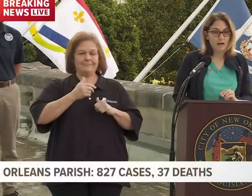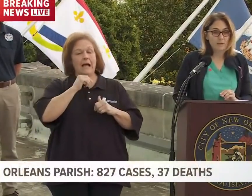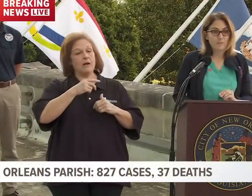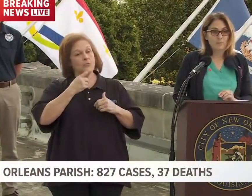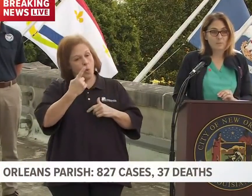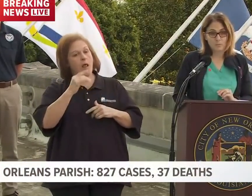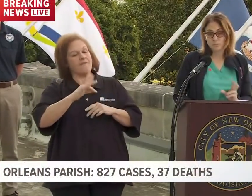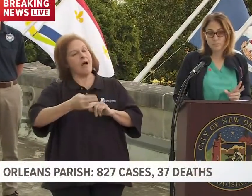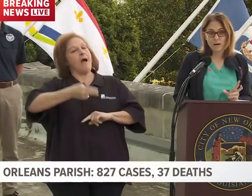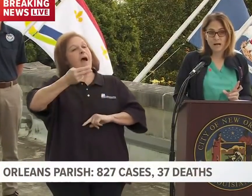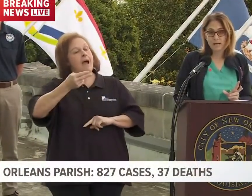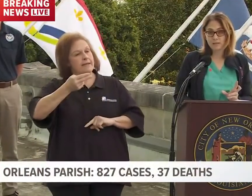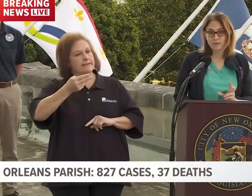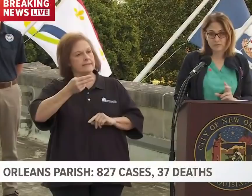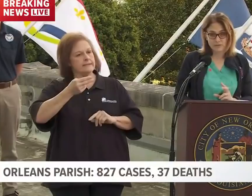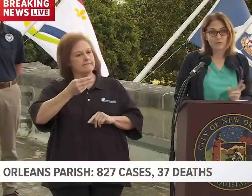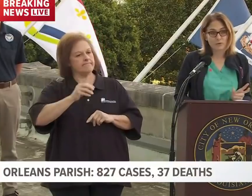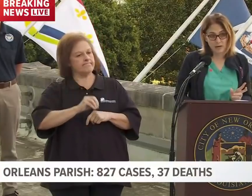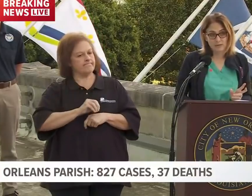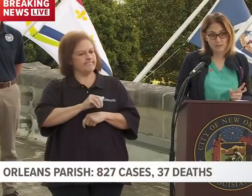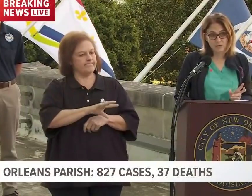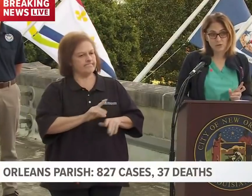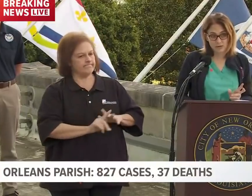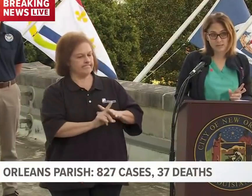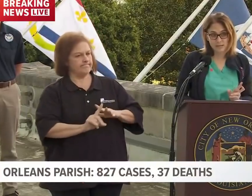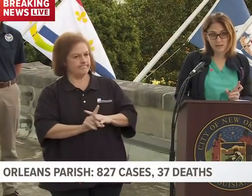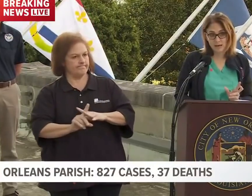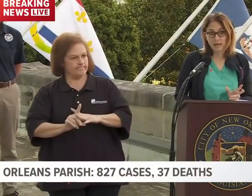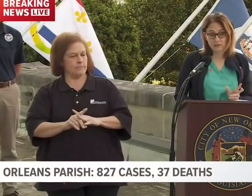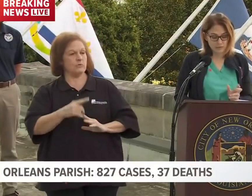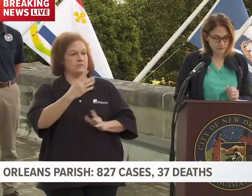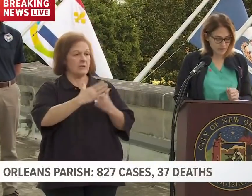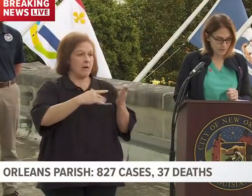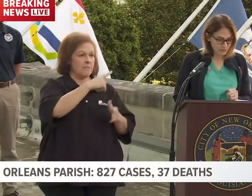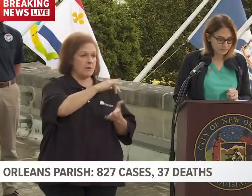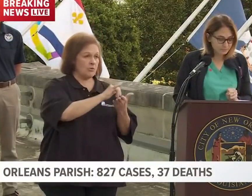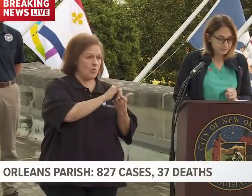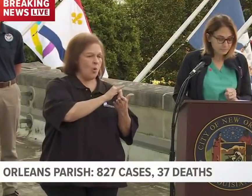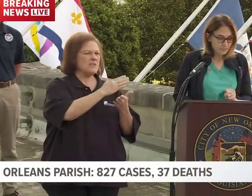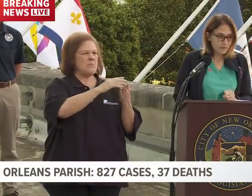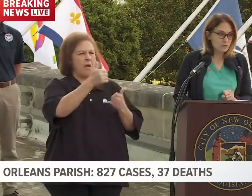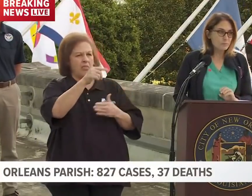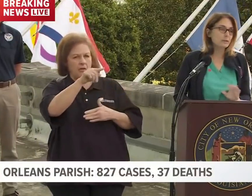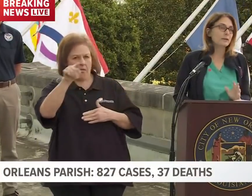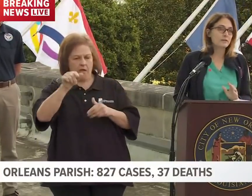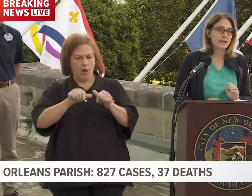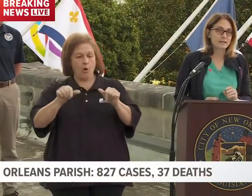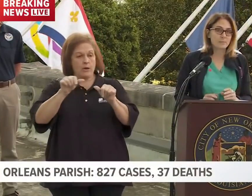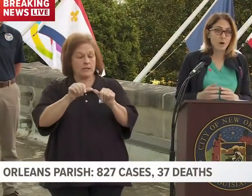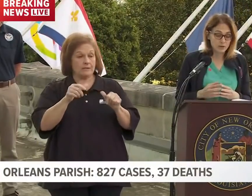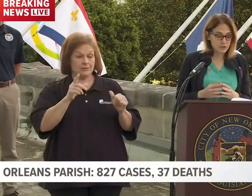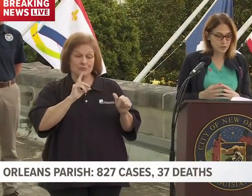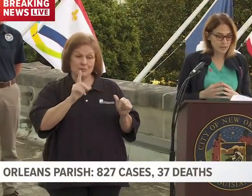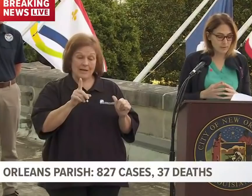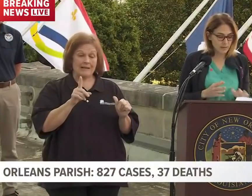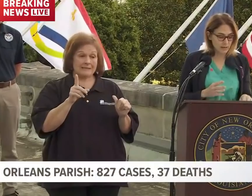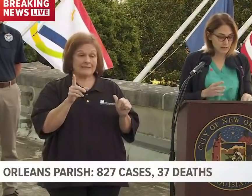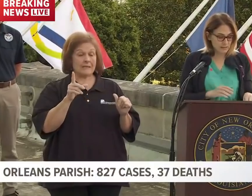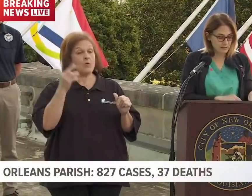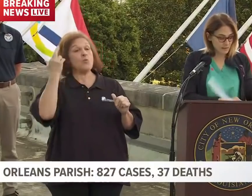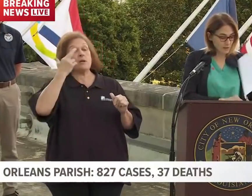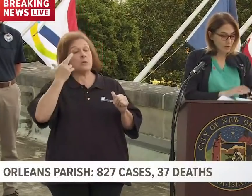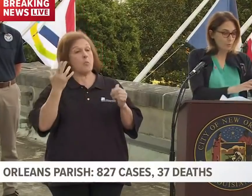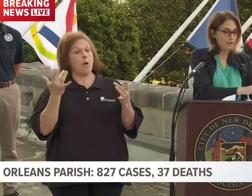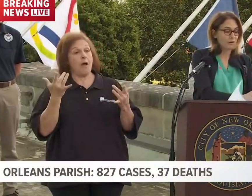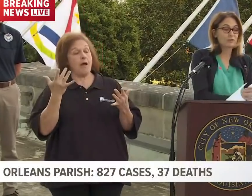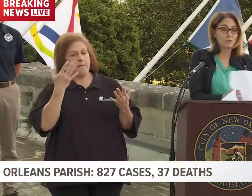behind several counties in New York City and a handful of others. To be clear, that's partially because